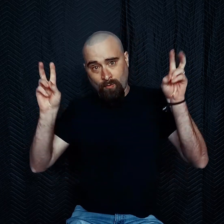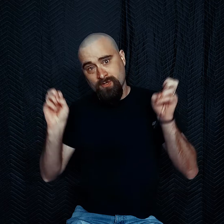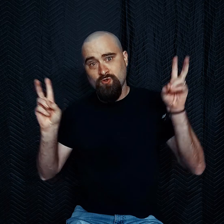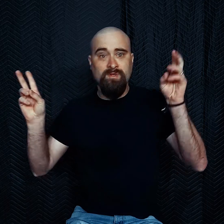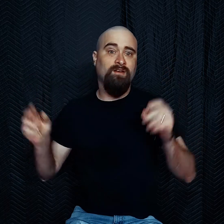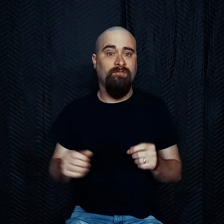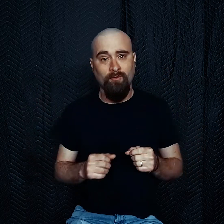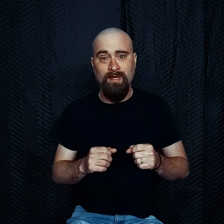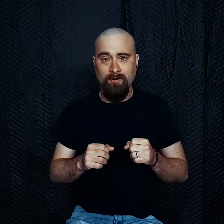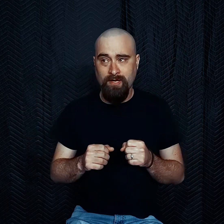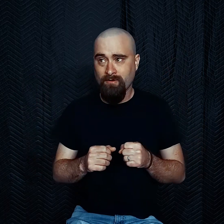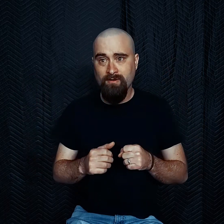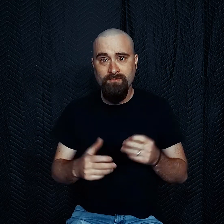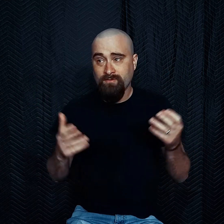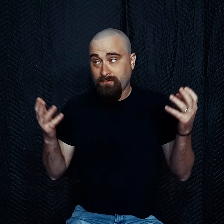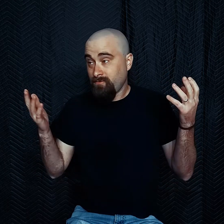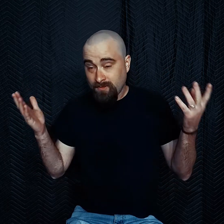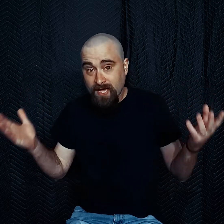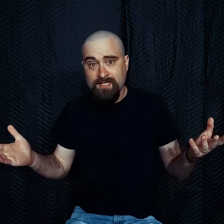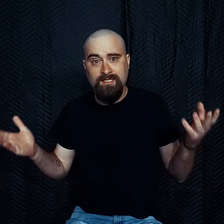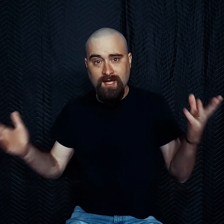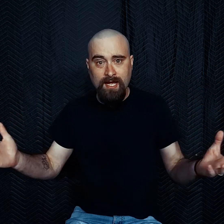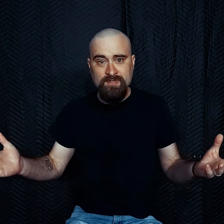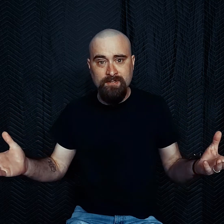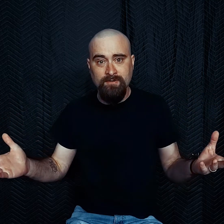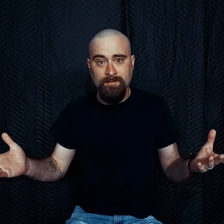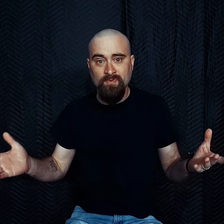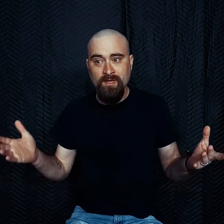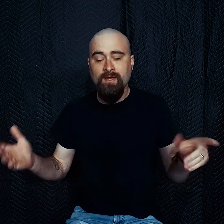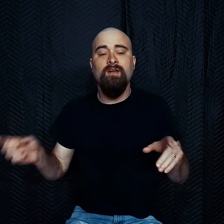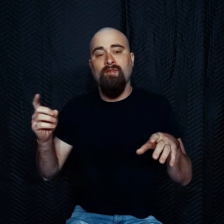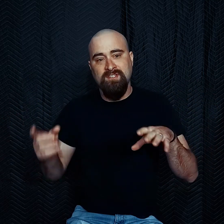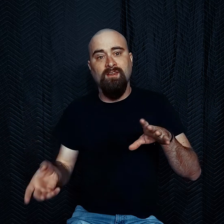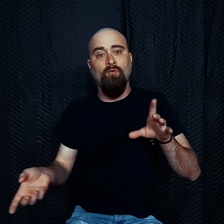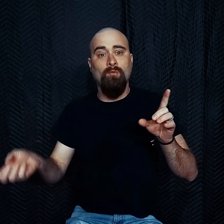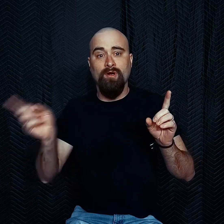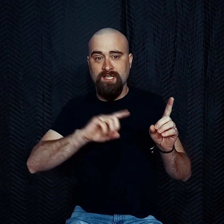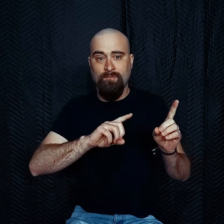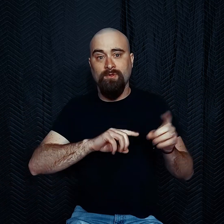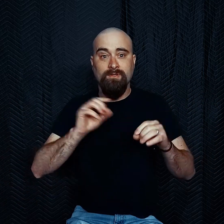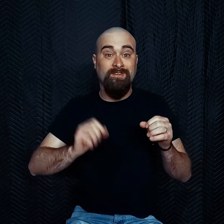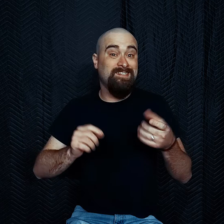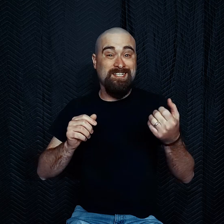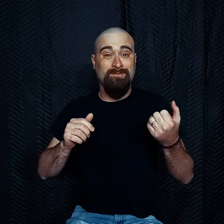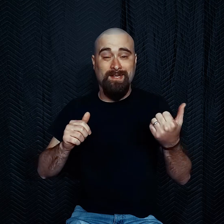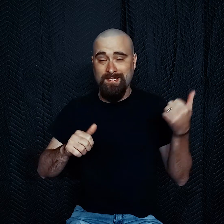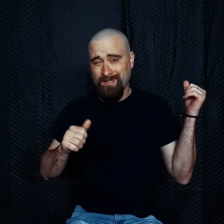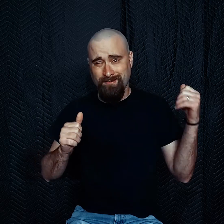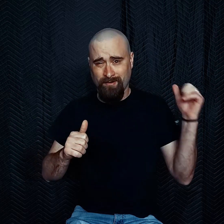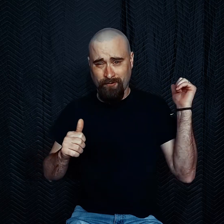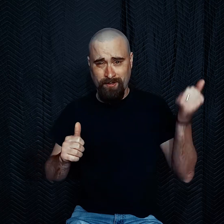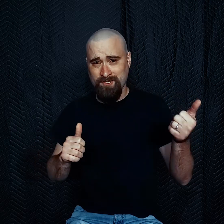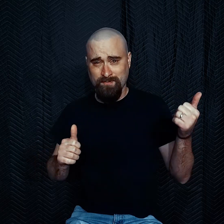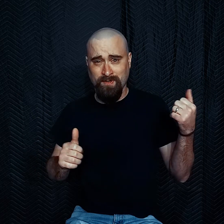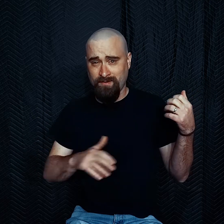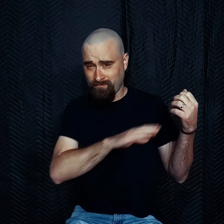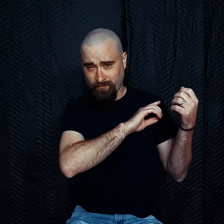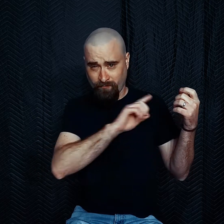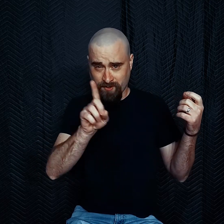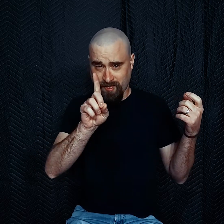want to be a filmmaker narrative? Yes, absolutely. Here, let's take look at one more example. This is actually my kid in our front yard zipline for the first